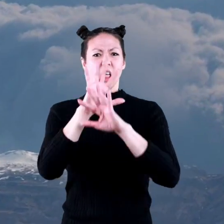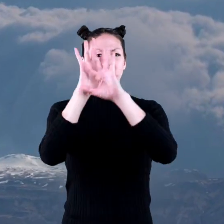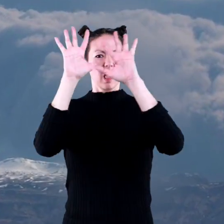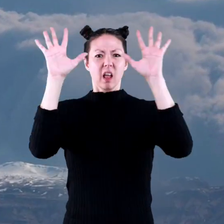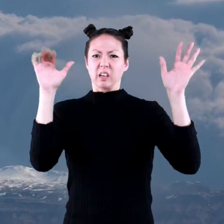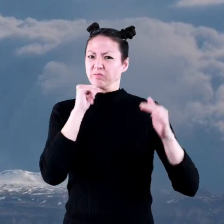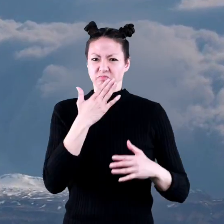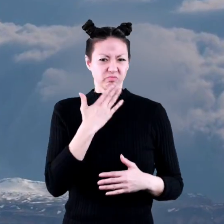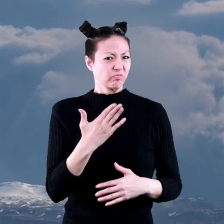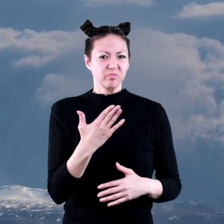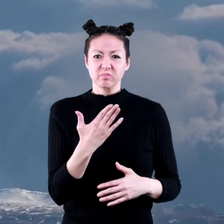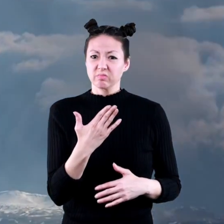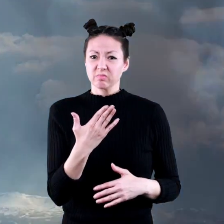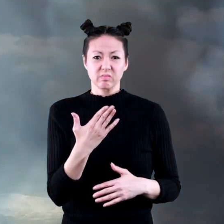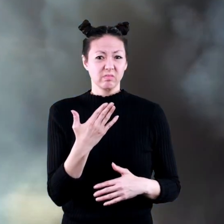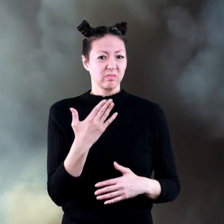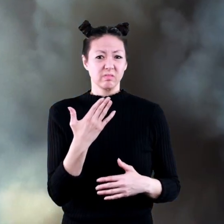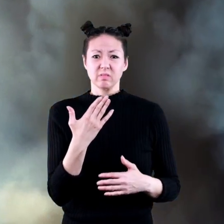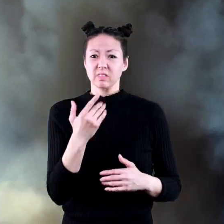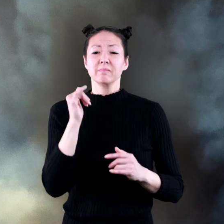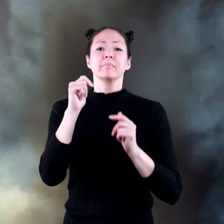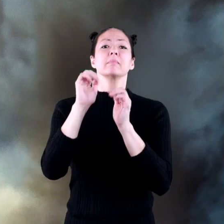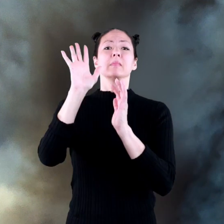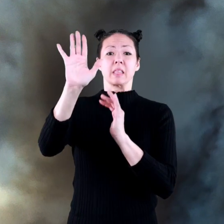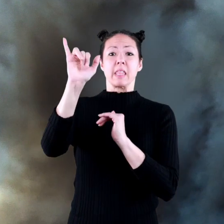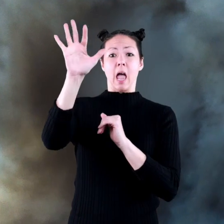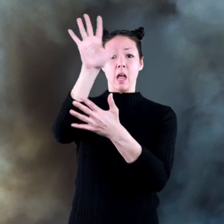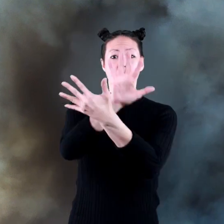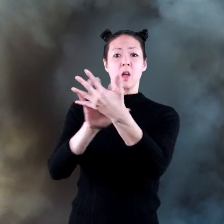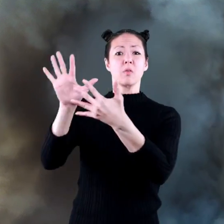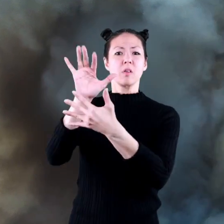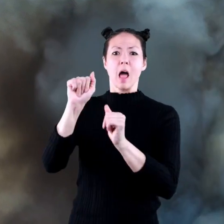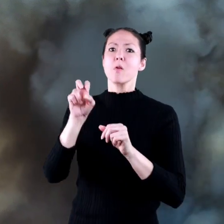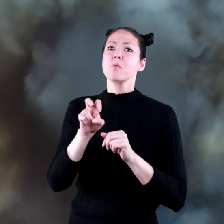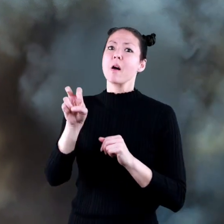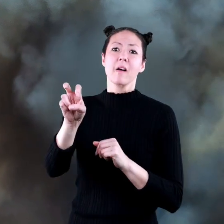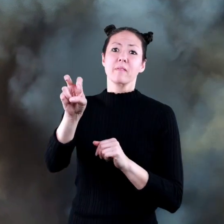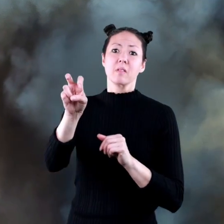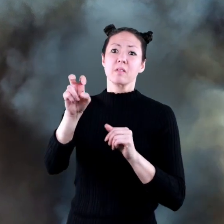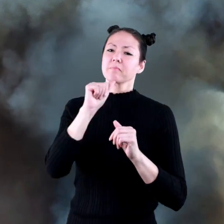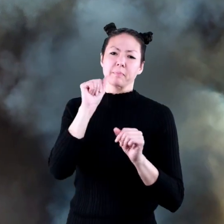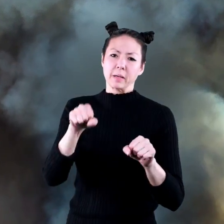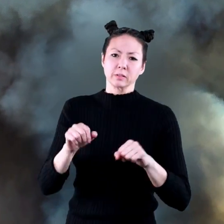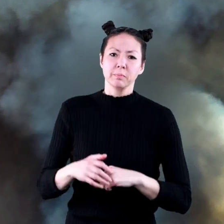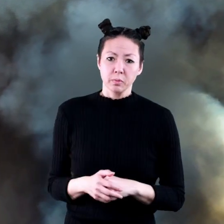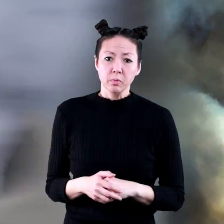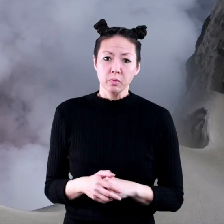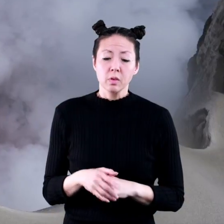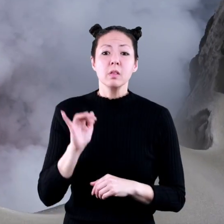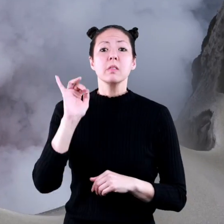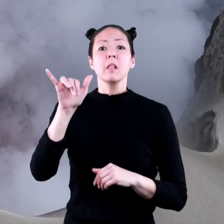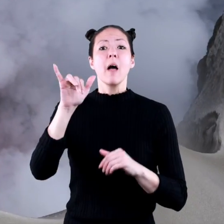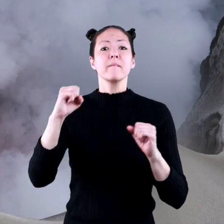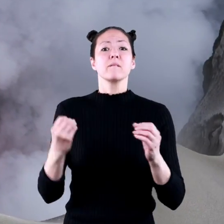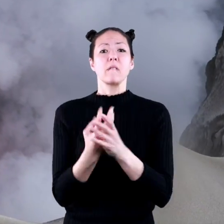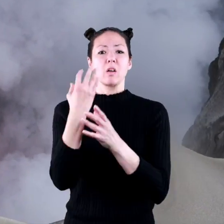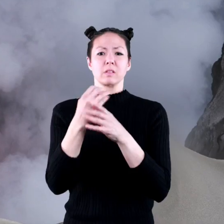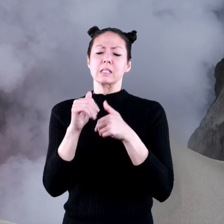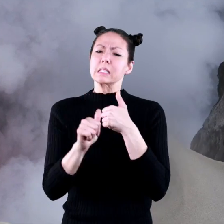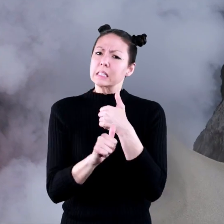plumes of ash clouds carry vast distances, making aviation travel impossible. These volcanoes are dangerous and